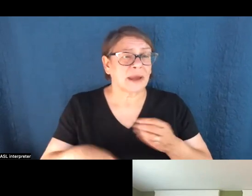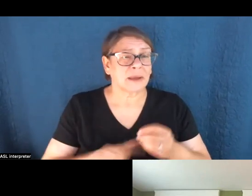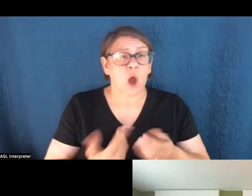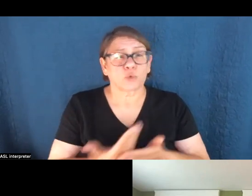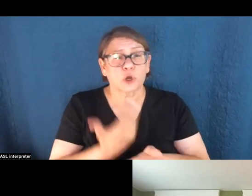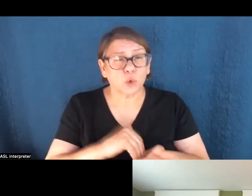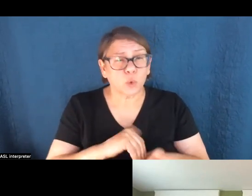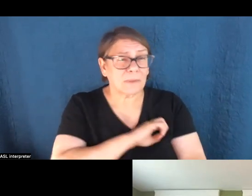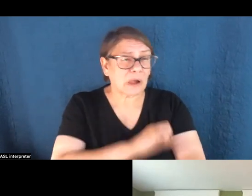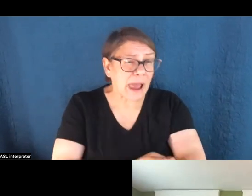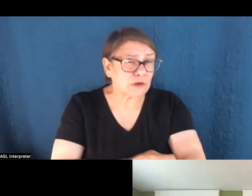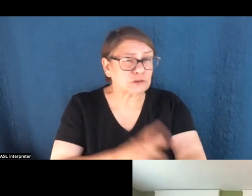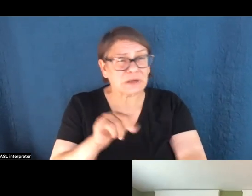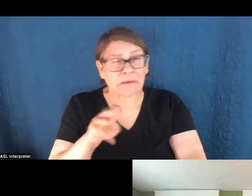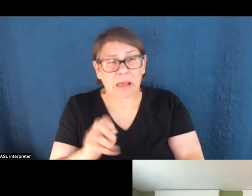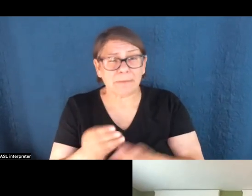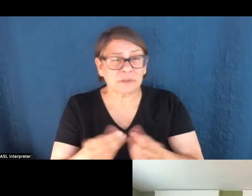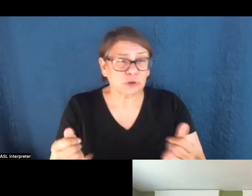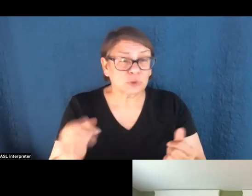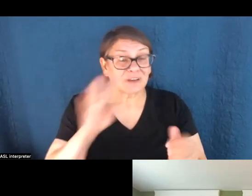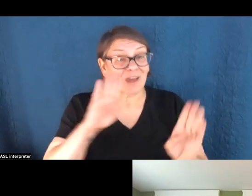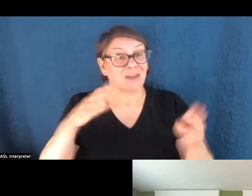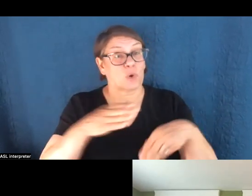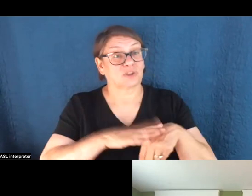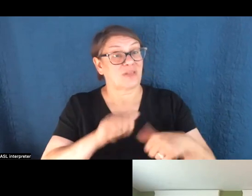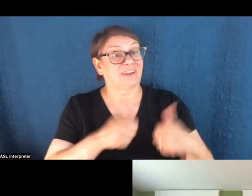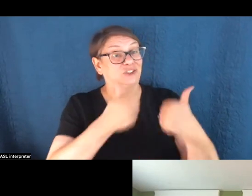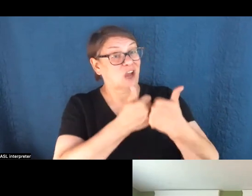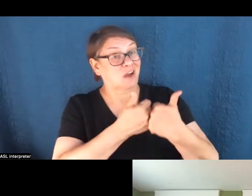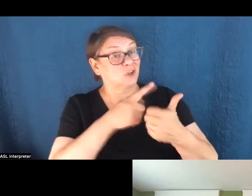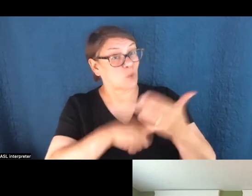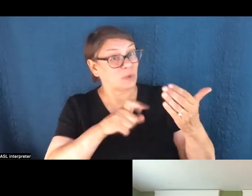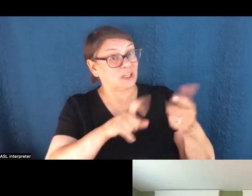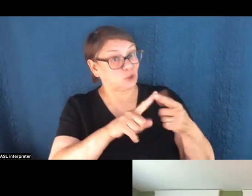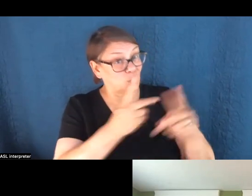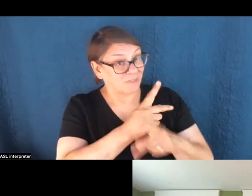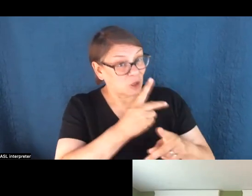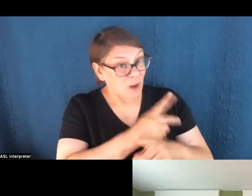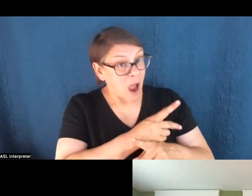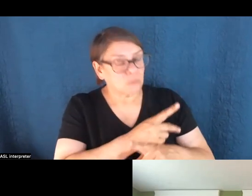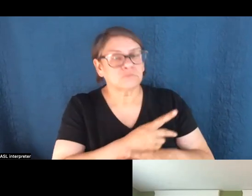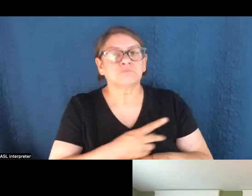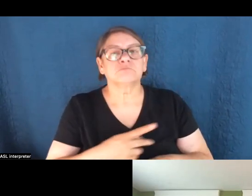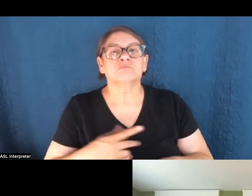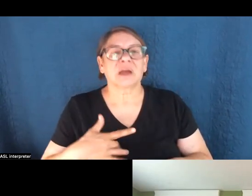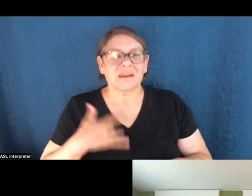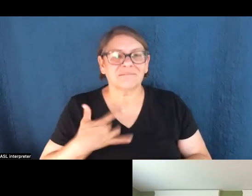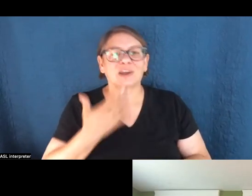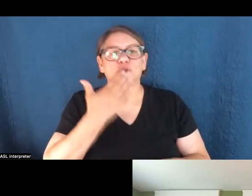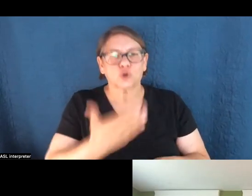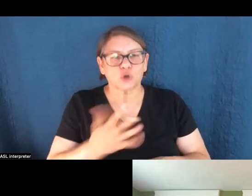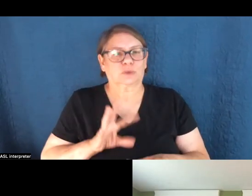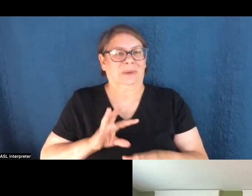climate solutions, even if I'm focused a lot on the challenges and what we need to still figure out, it's, it feels really good to be part of the